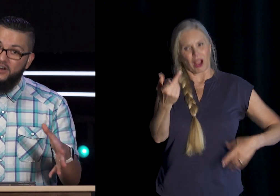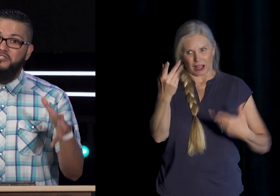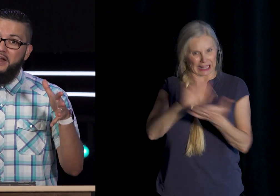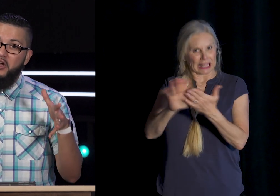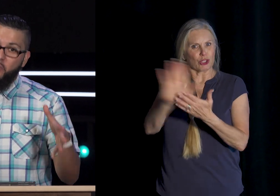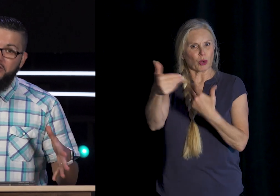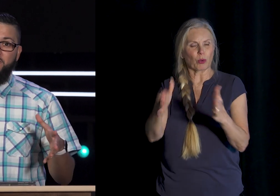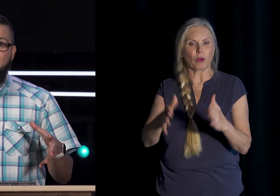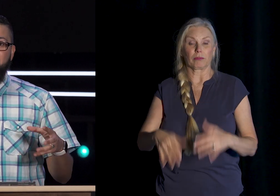Frustrating